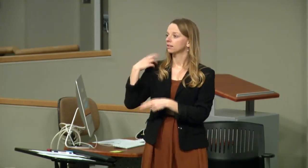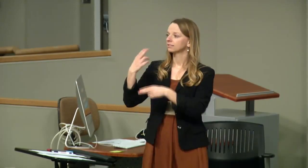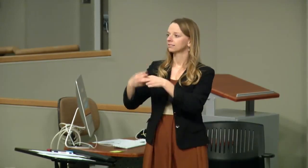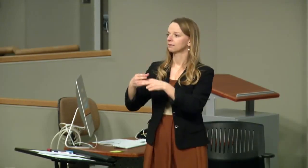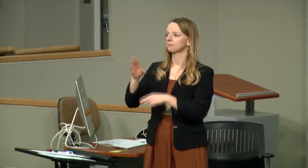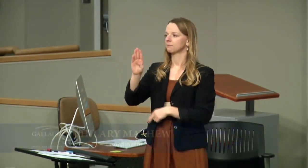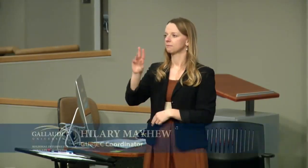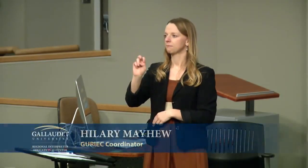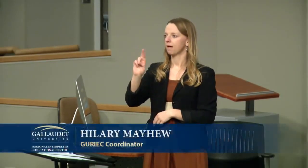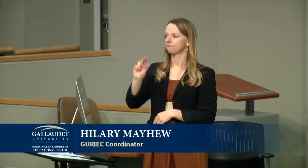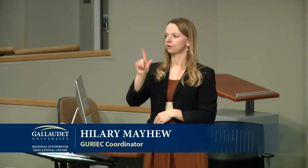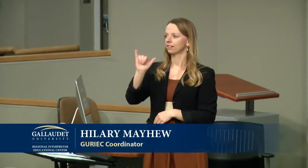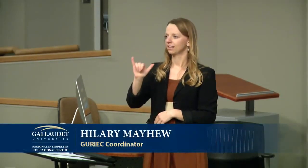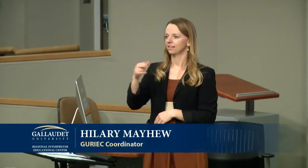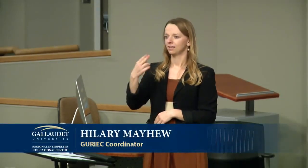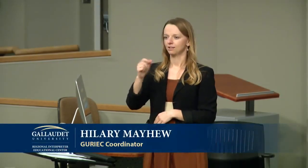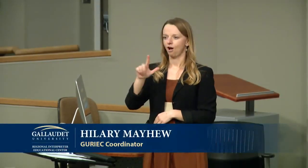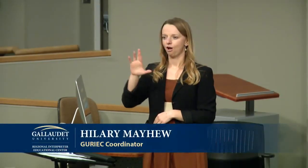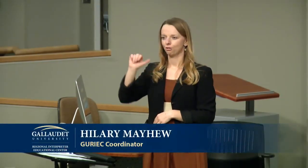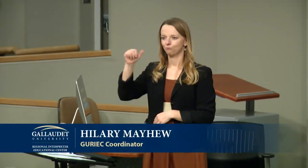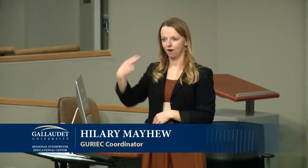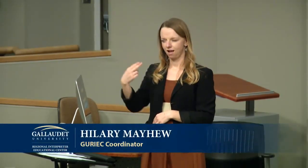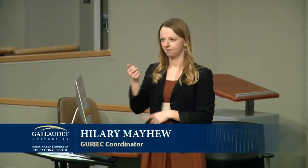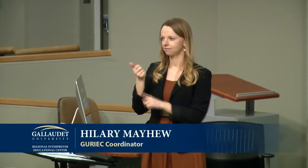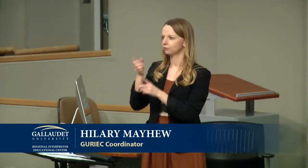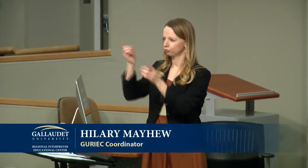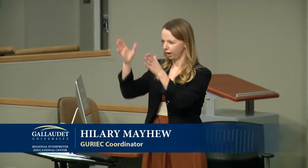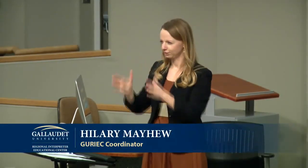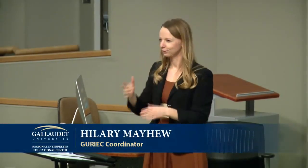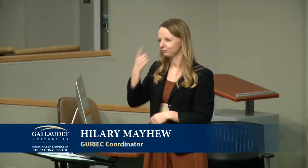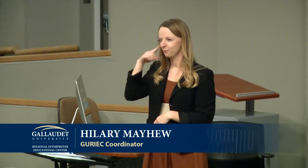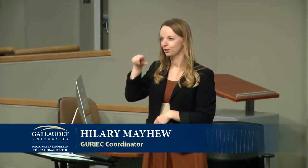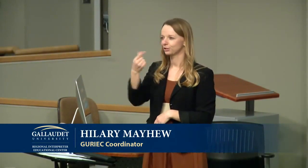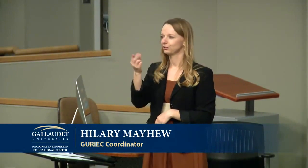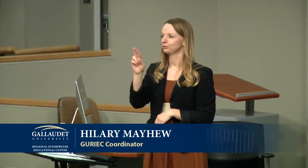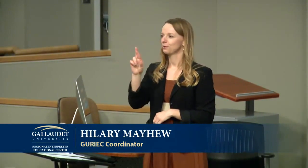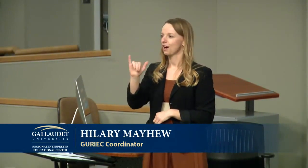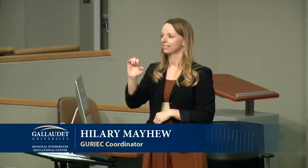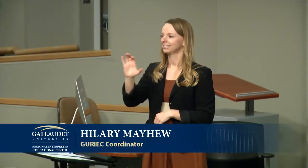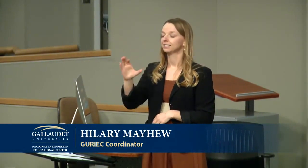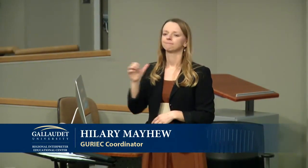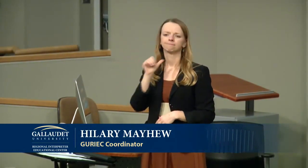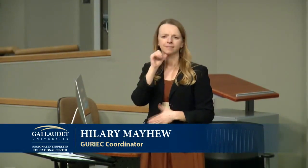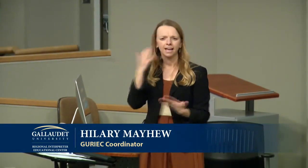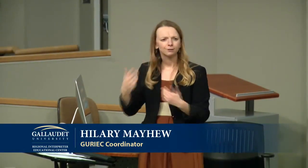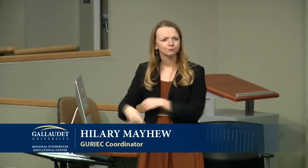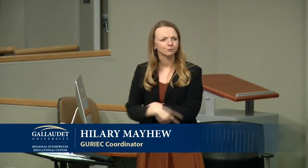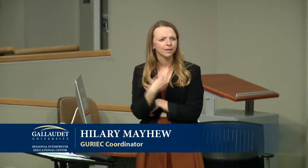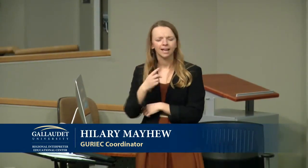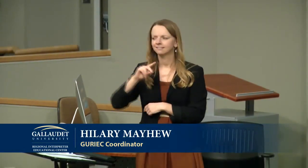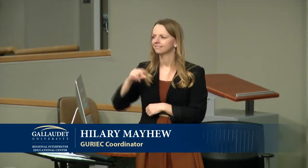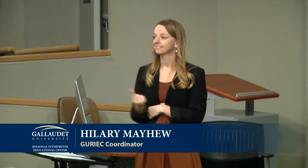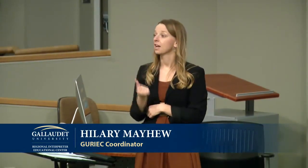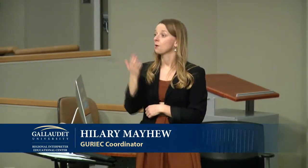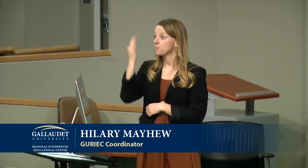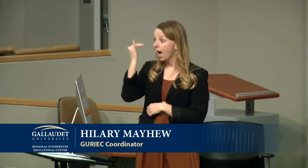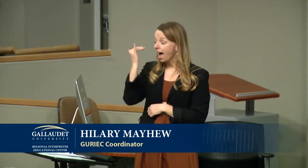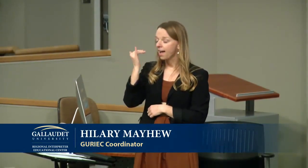And actually, my employer, Beverly Holra, is the director. She's not here today,